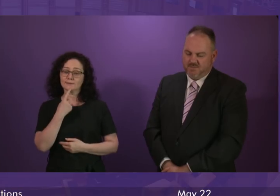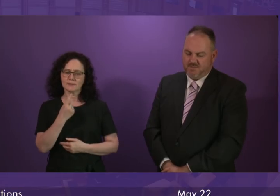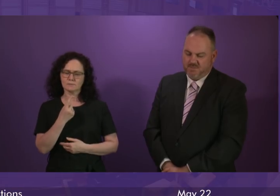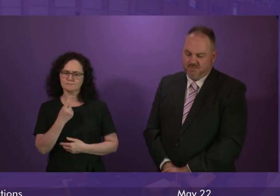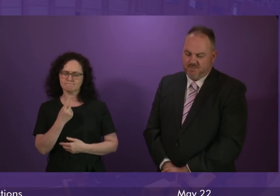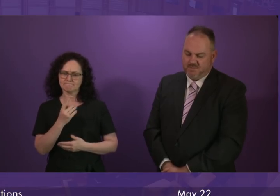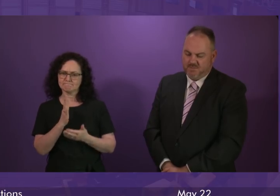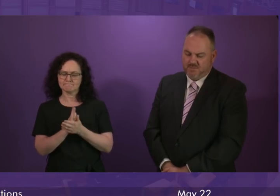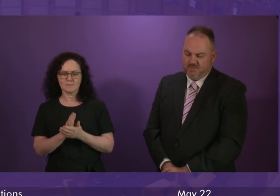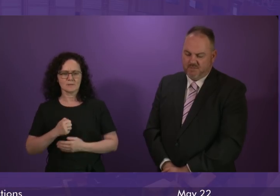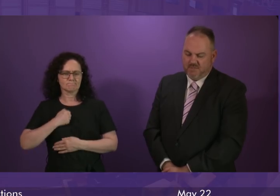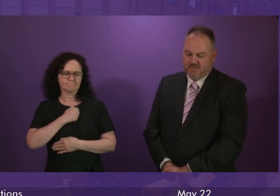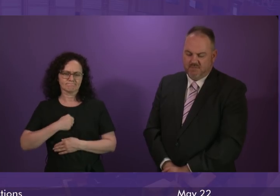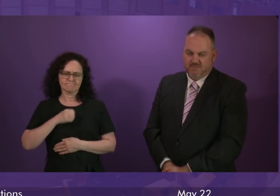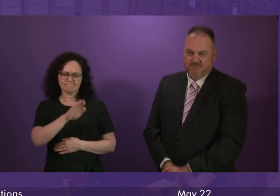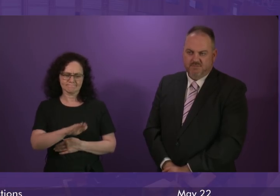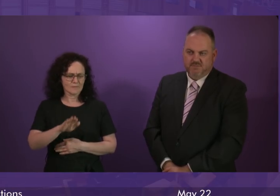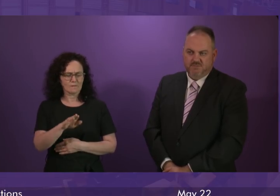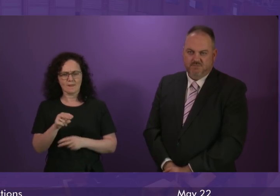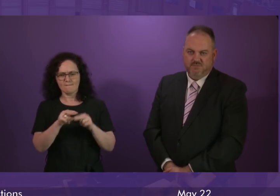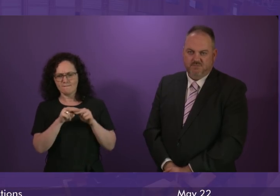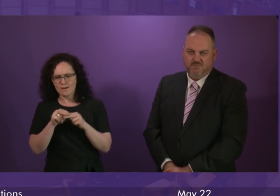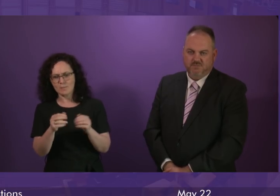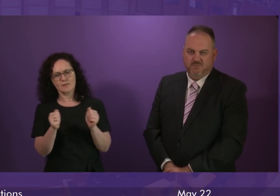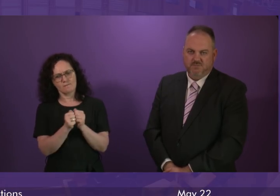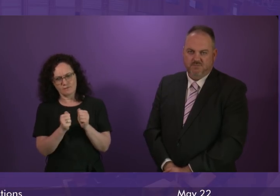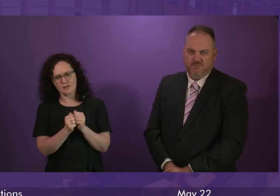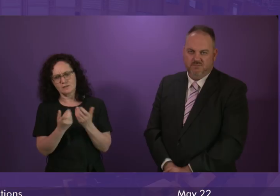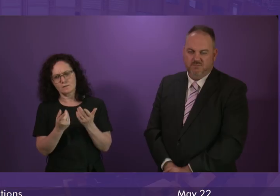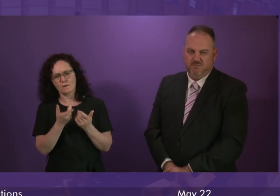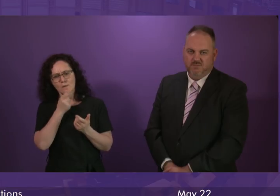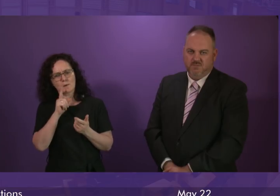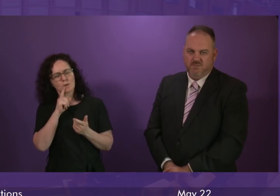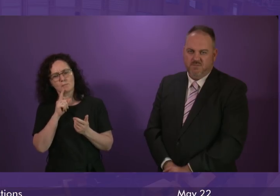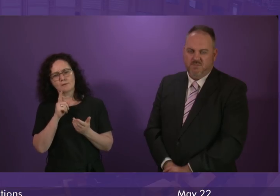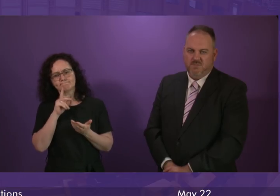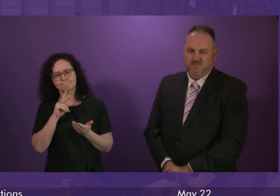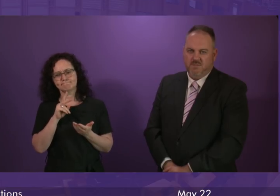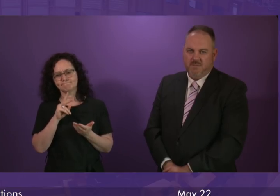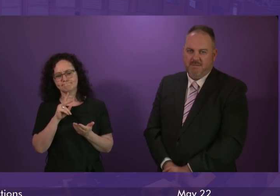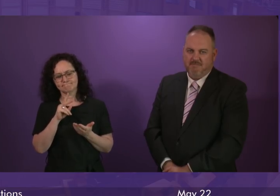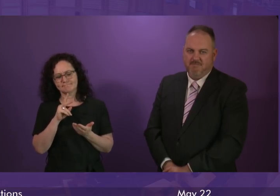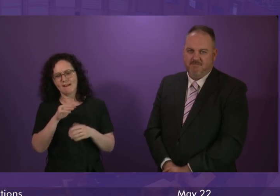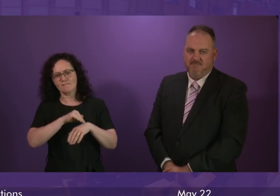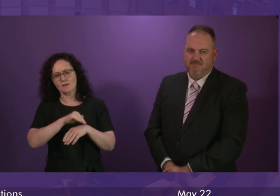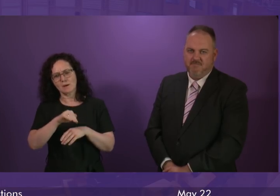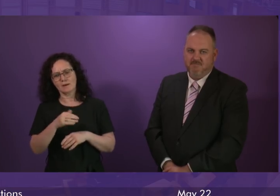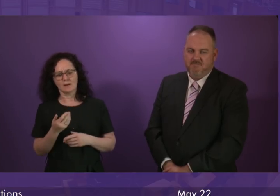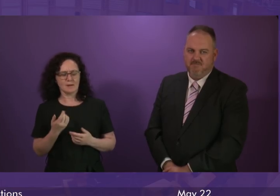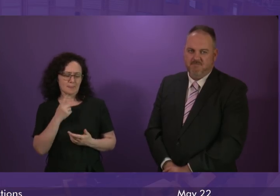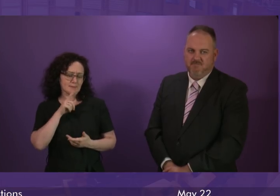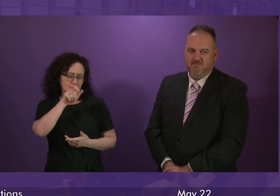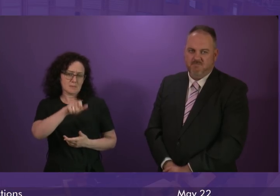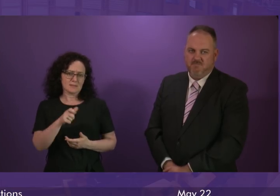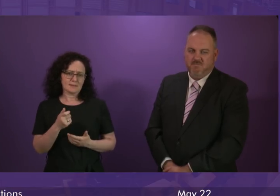convey my deepest condolences to the family and friends of the cyclist who tragically lost her life in Glasgow this morning. The